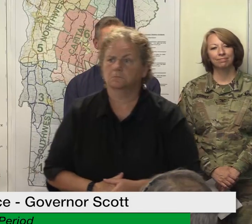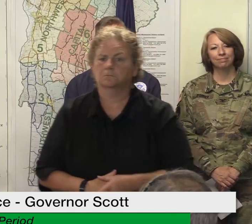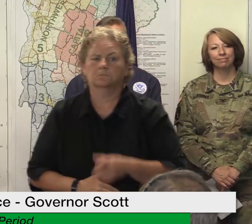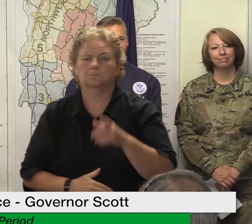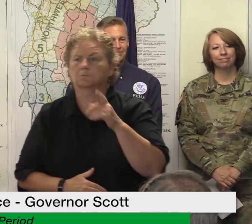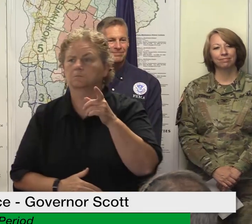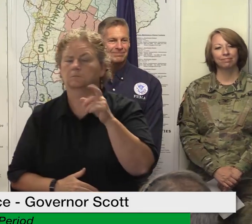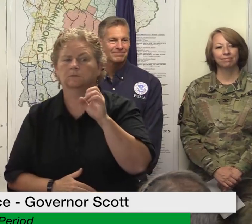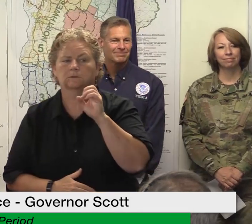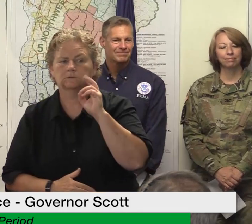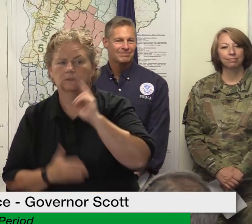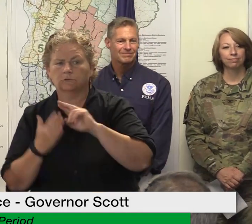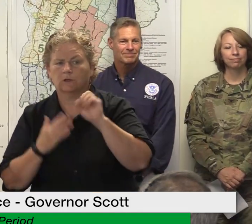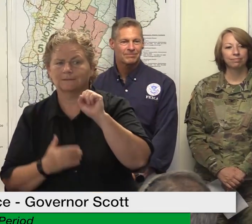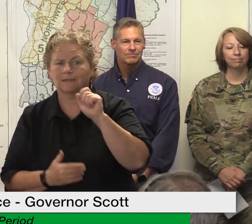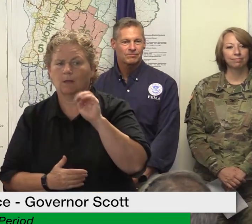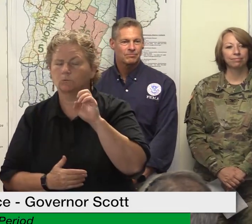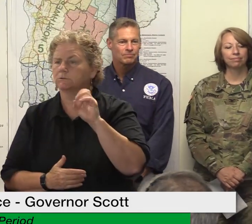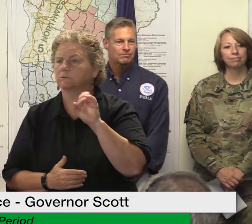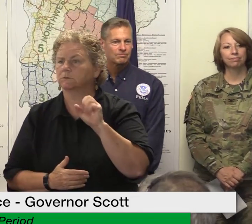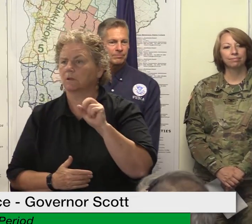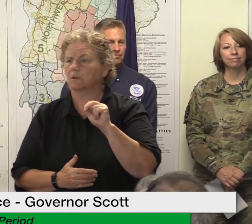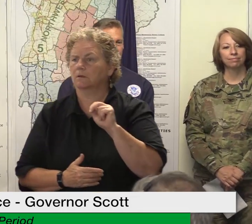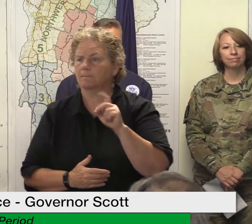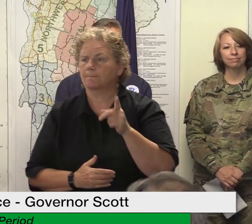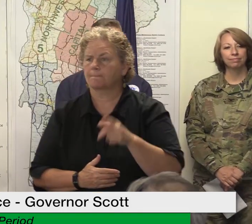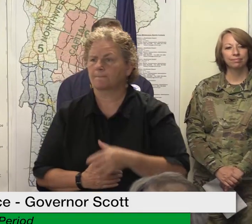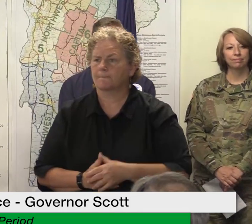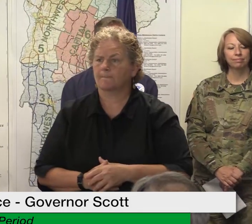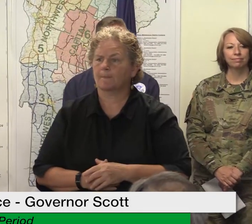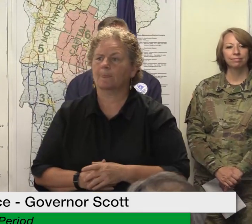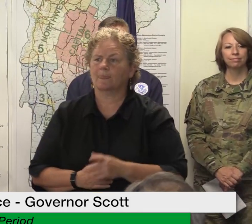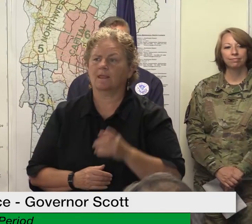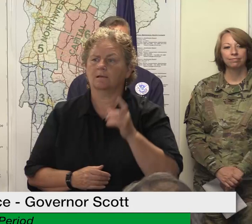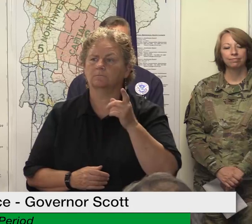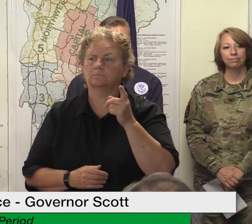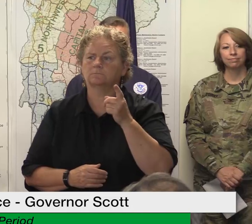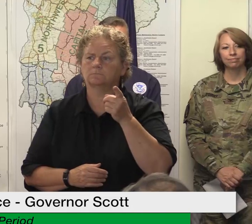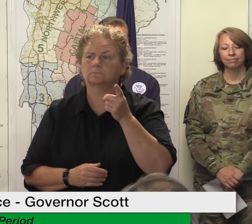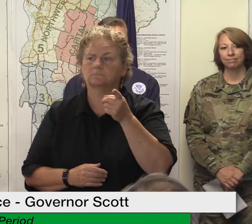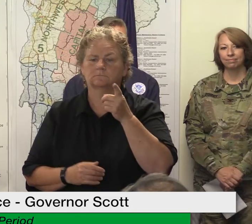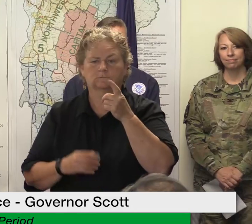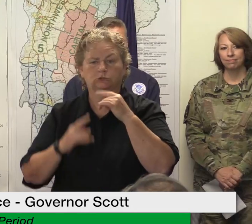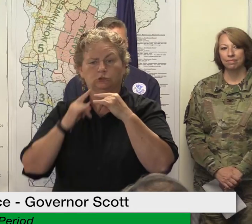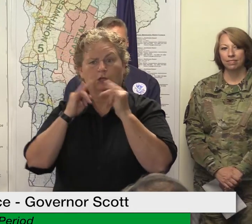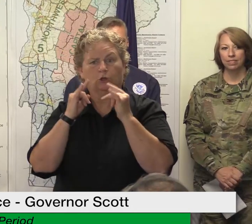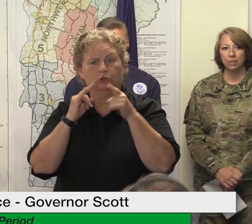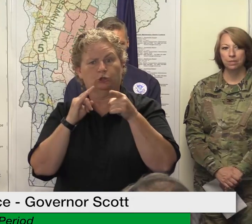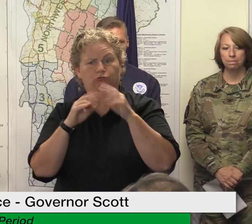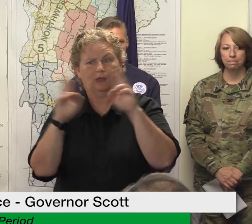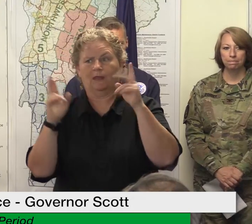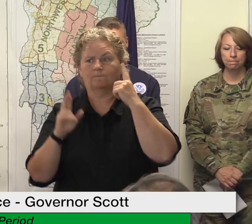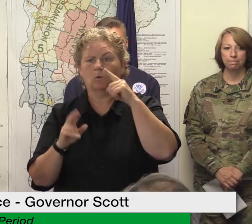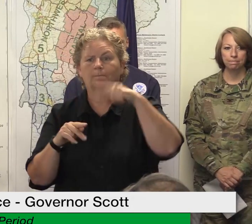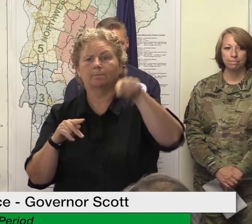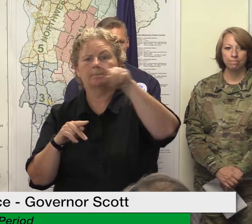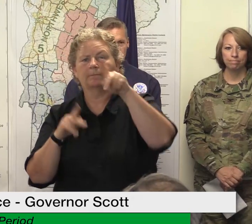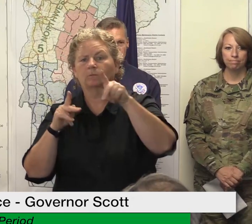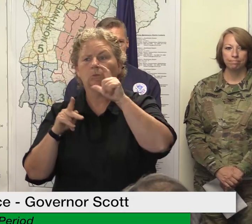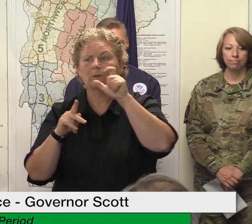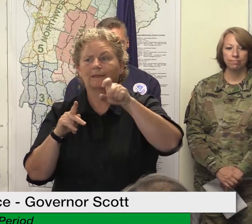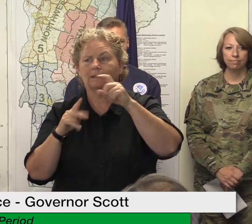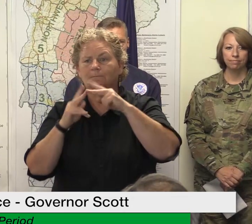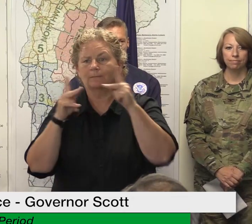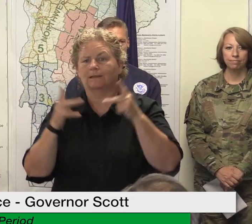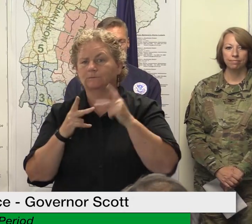several of the shelters have gone down to no clients left there so there are two shelters that remain open one